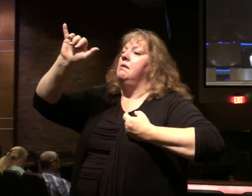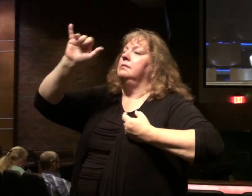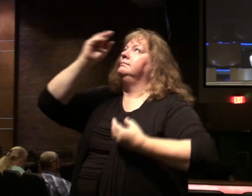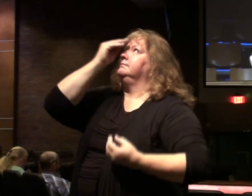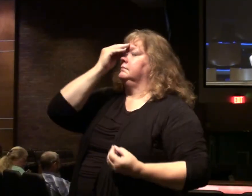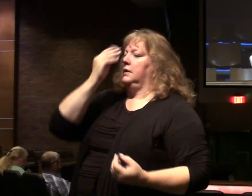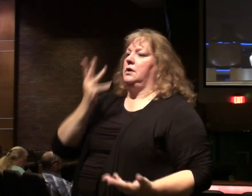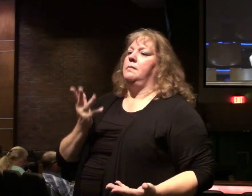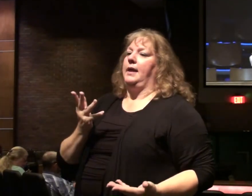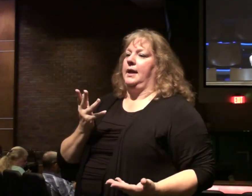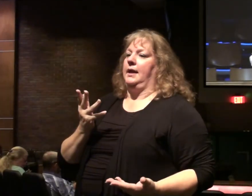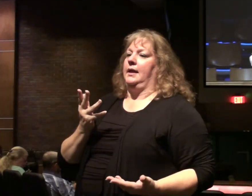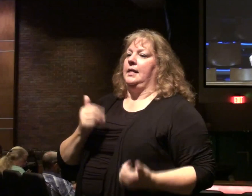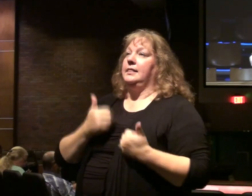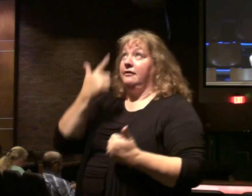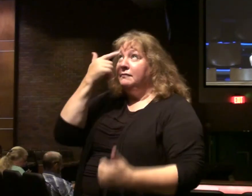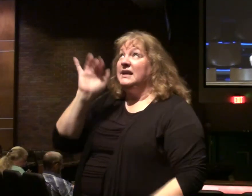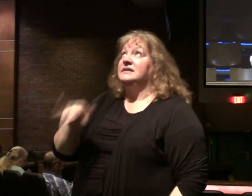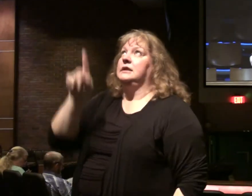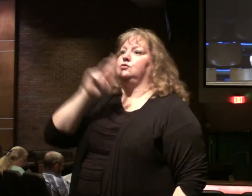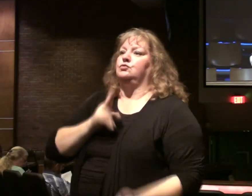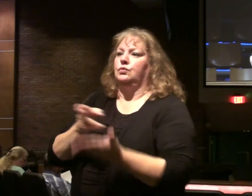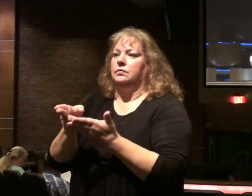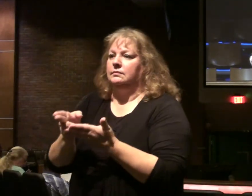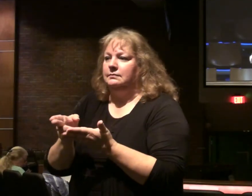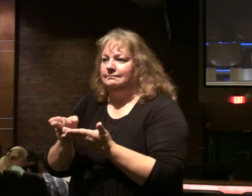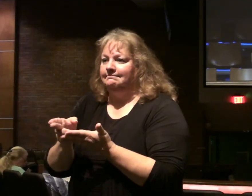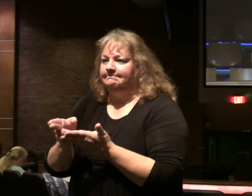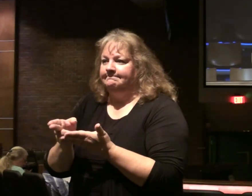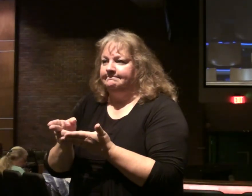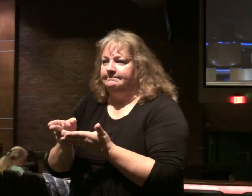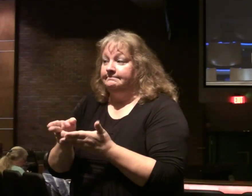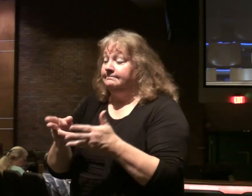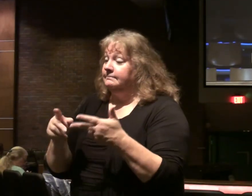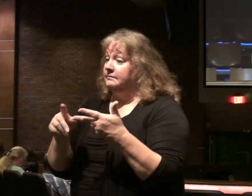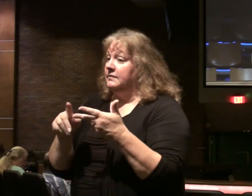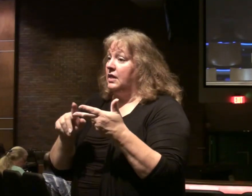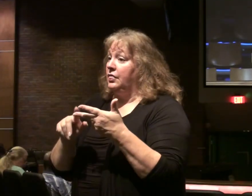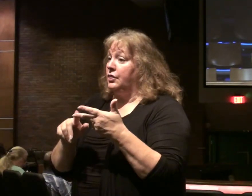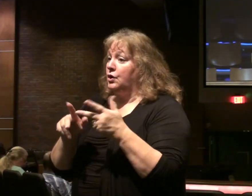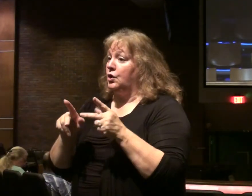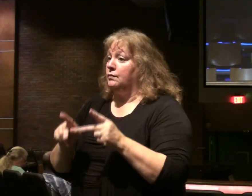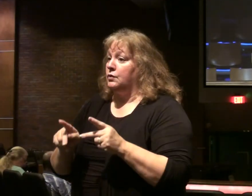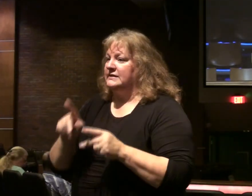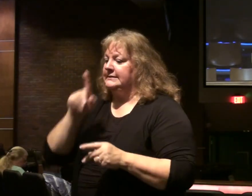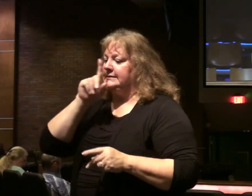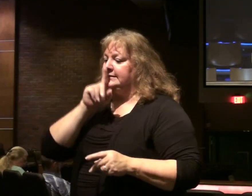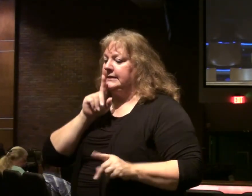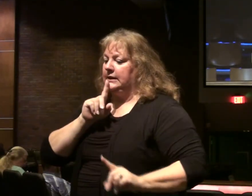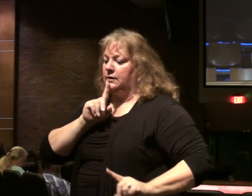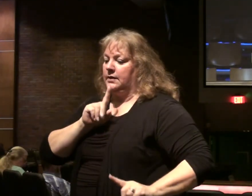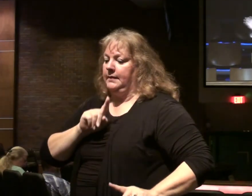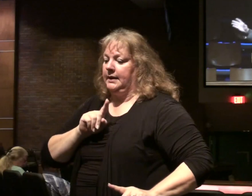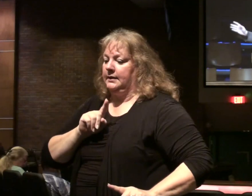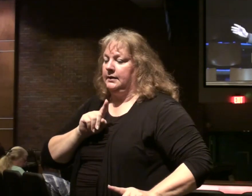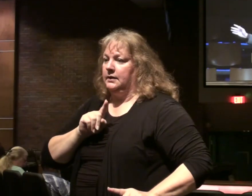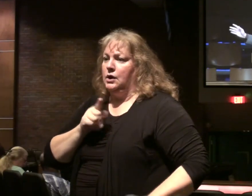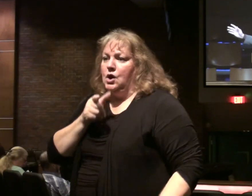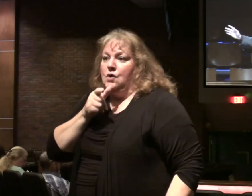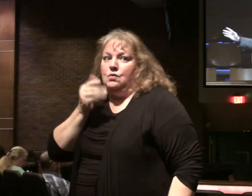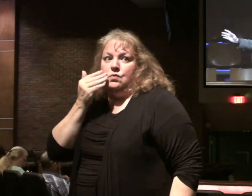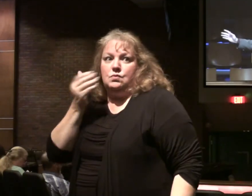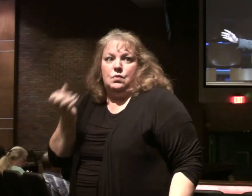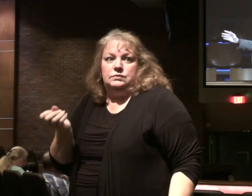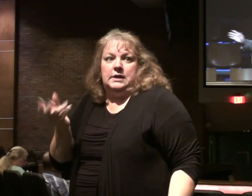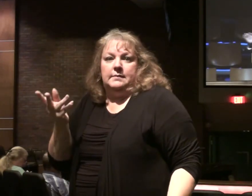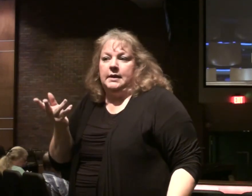to. Live in light of. And it's a third person singular command. Who knows